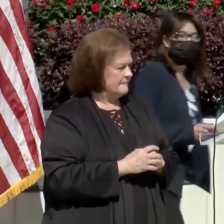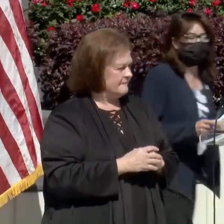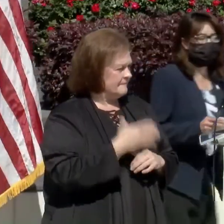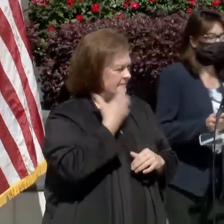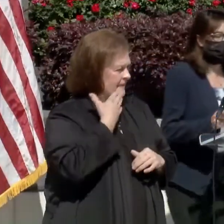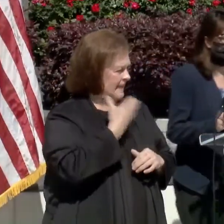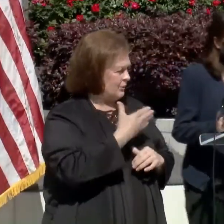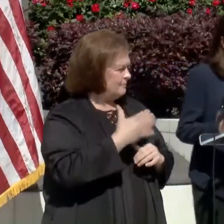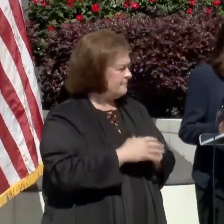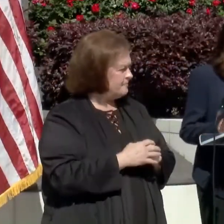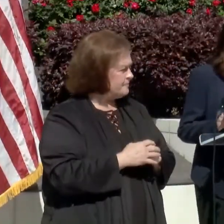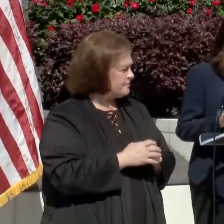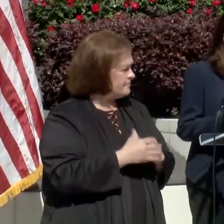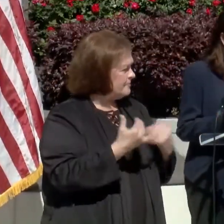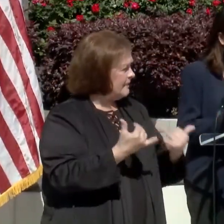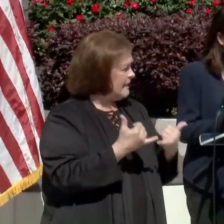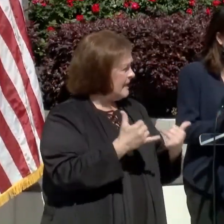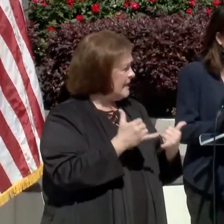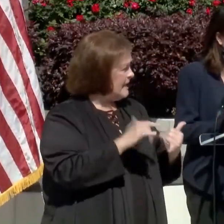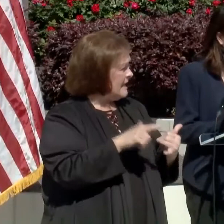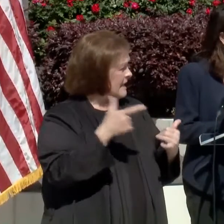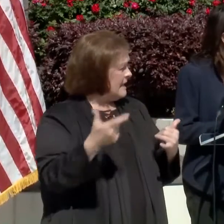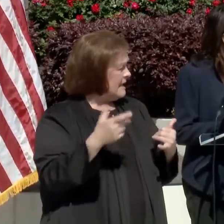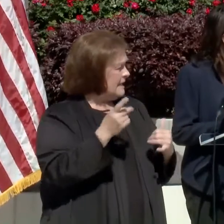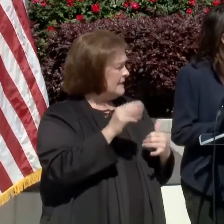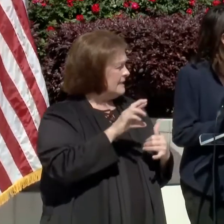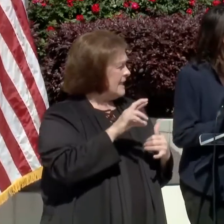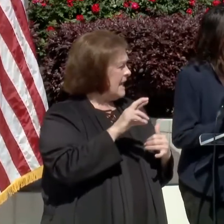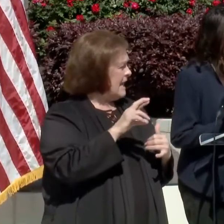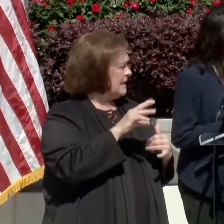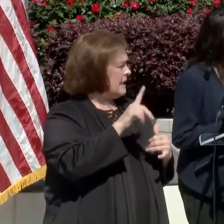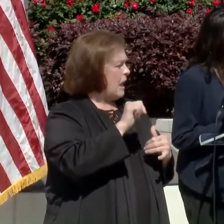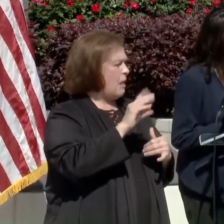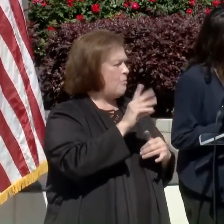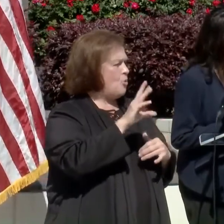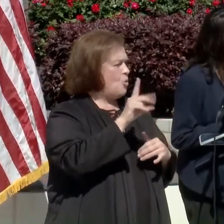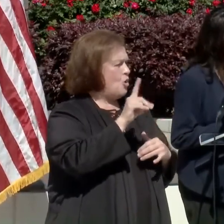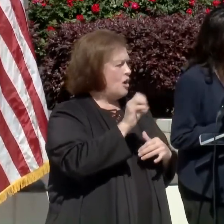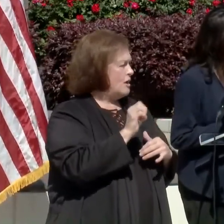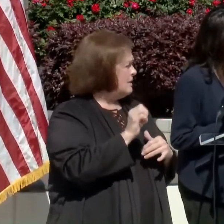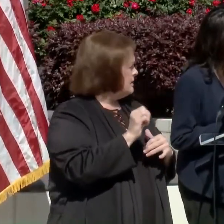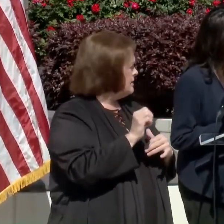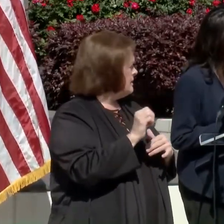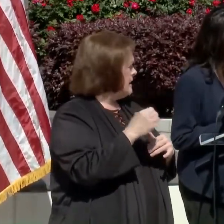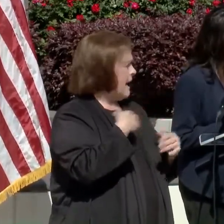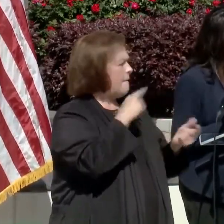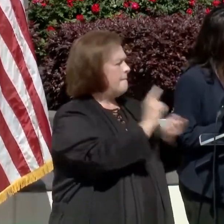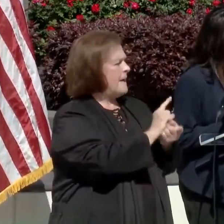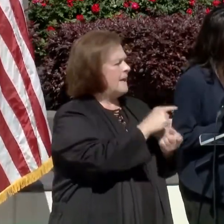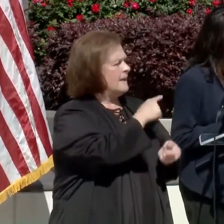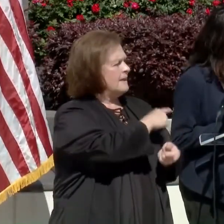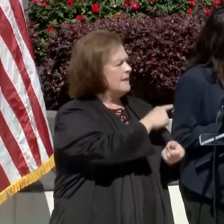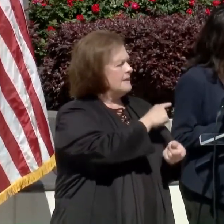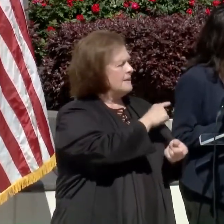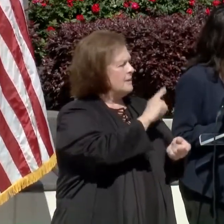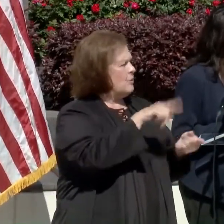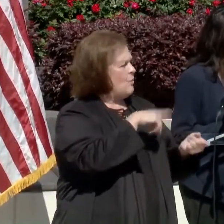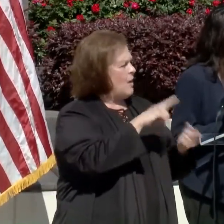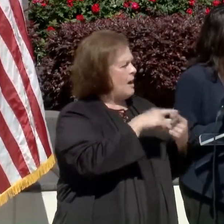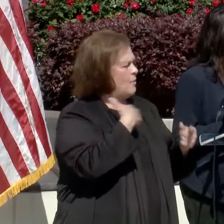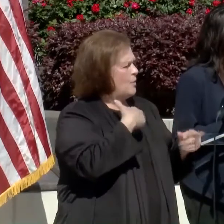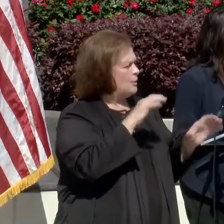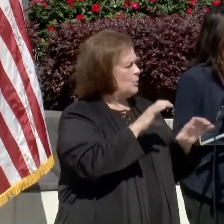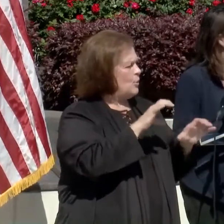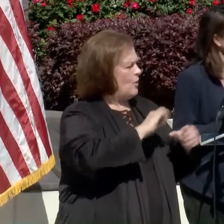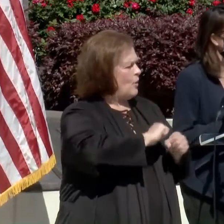Thank you so much. Next, the next speaker is Dr. Evans Laborde with Oshner. met Dr. Laborde as we were looking and doing the